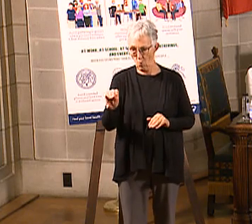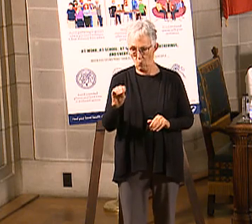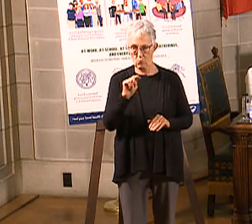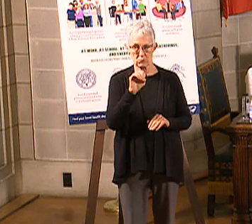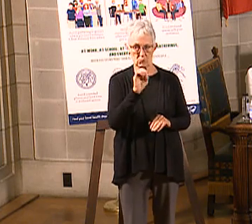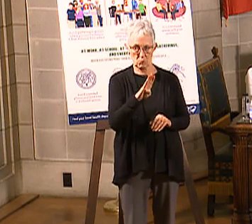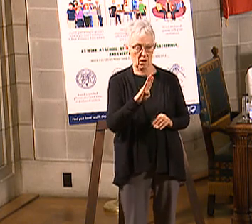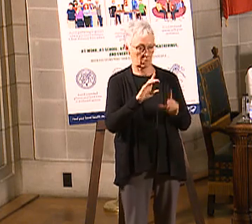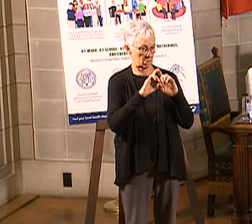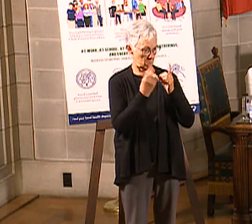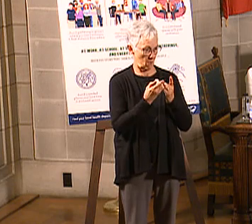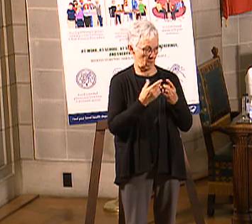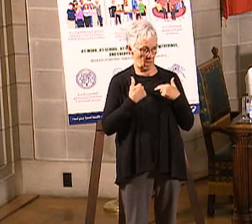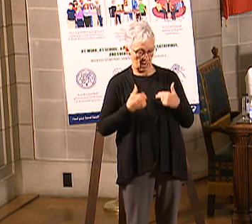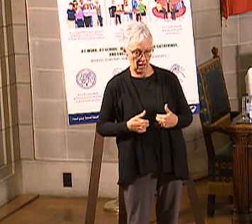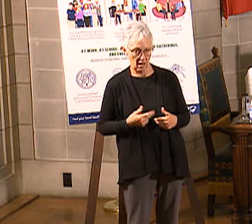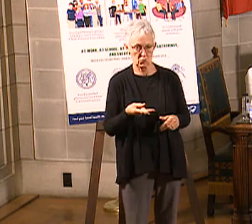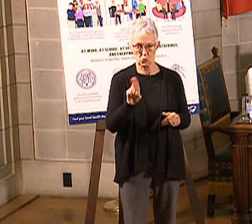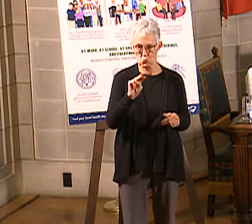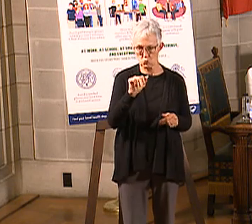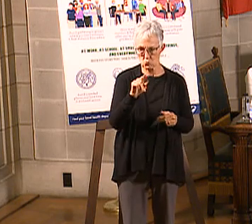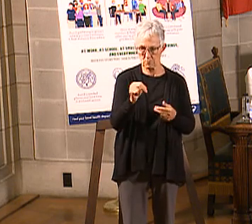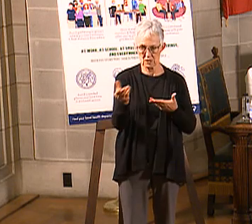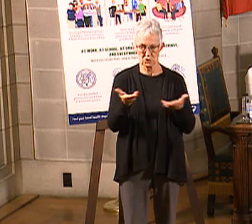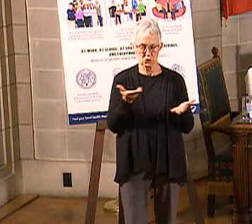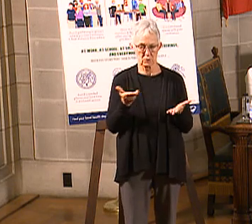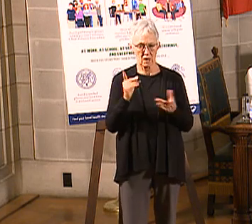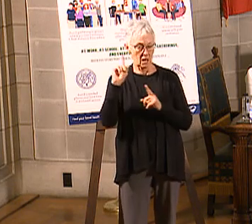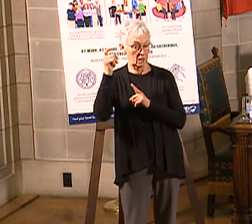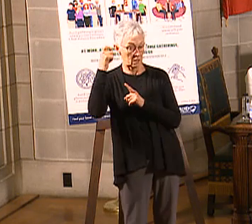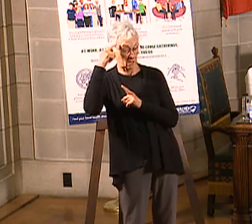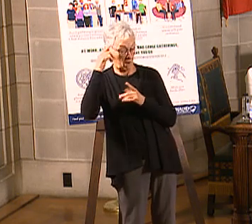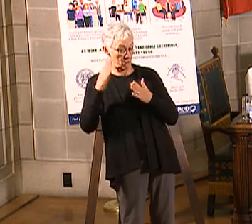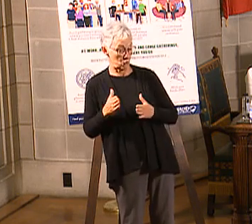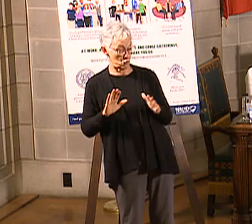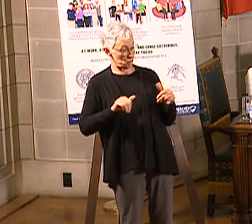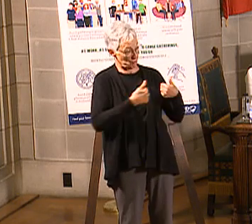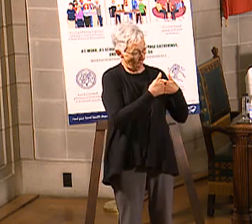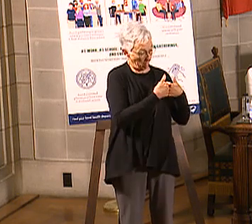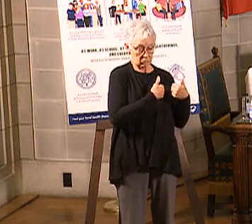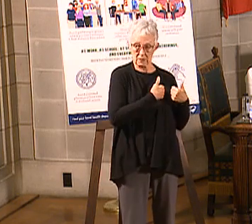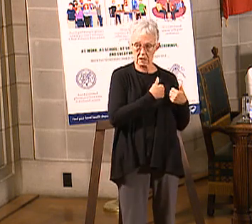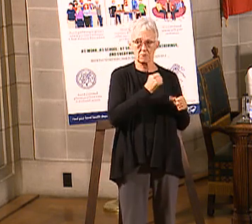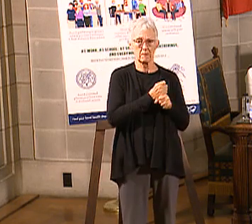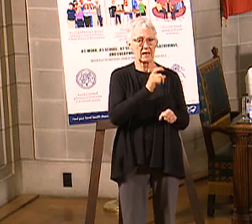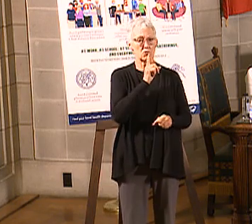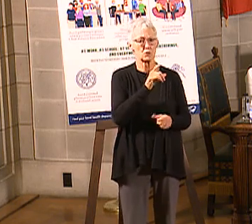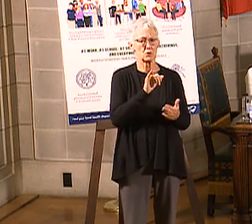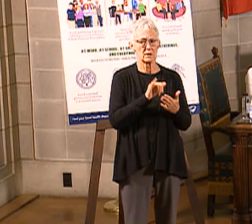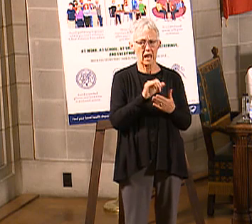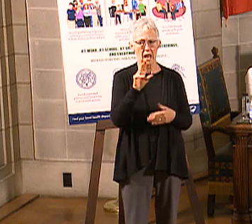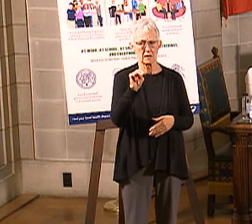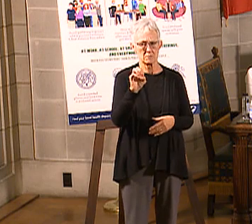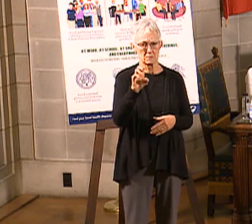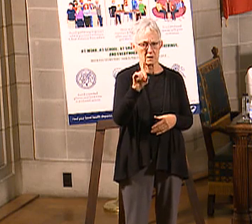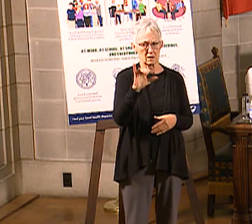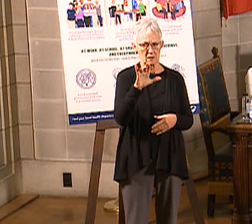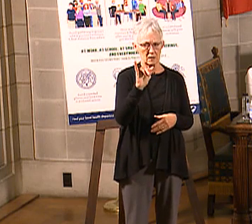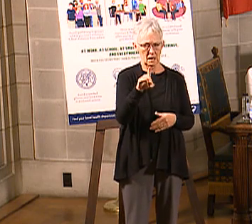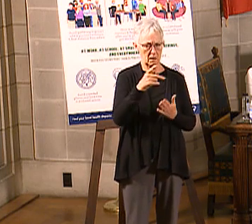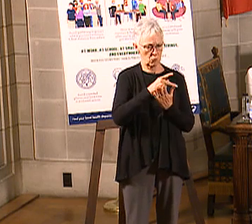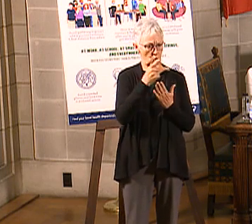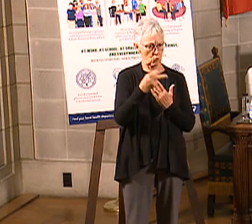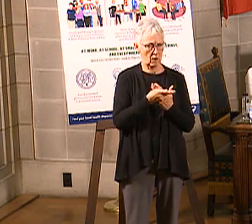Department of Health and Human Services, the governor challenged me to ensure that Medicaid expansion would begin and that it would begin on time.